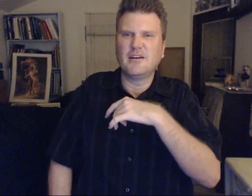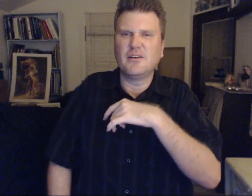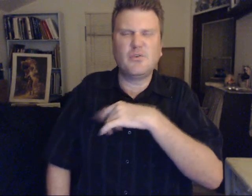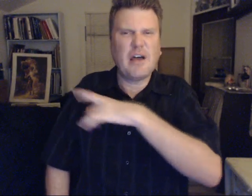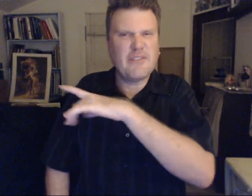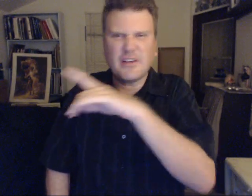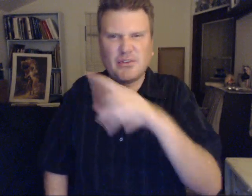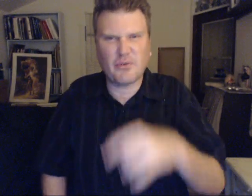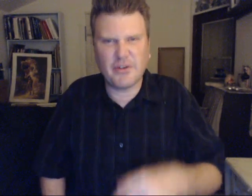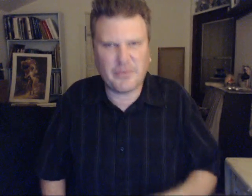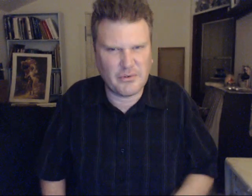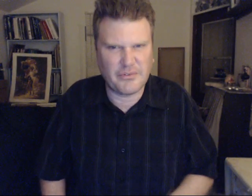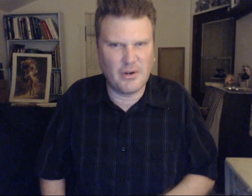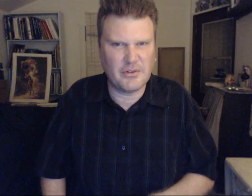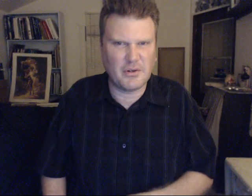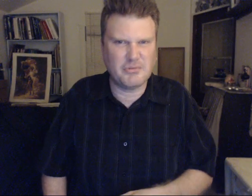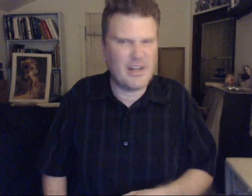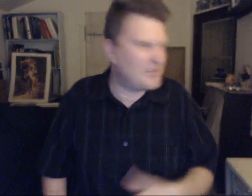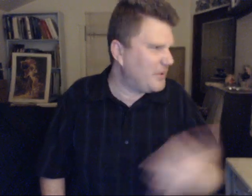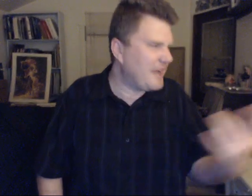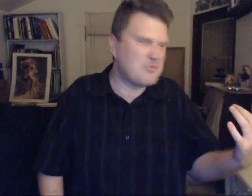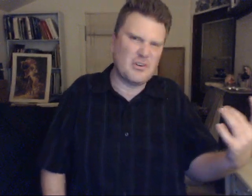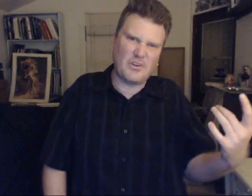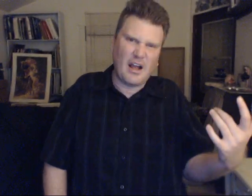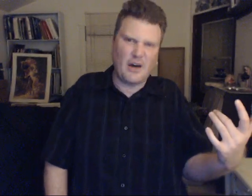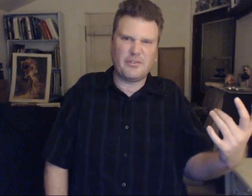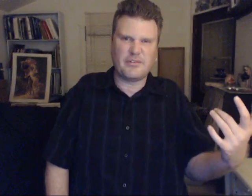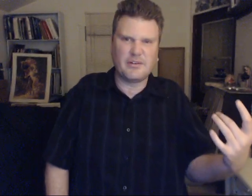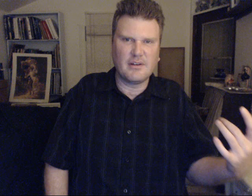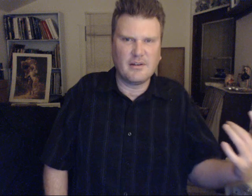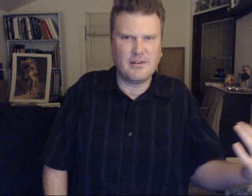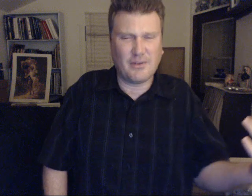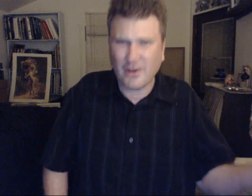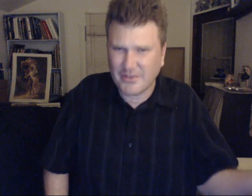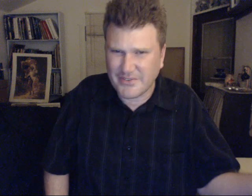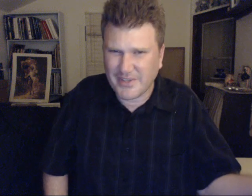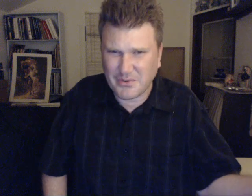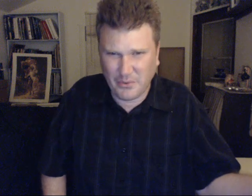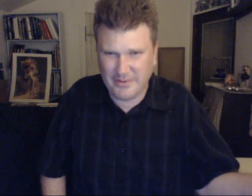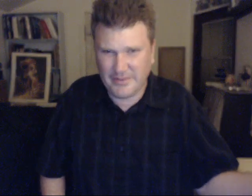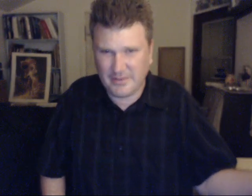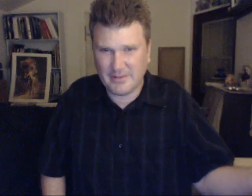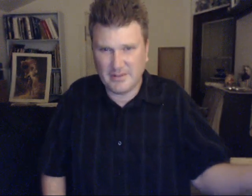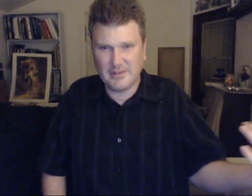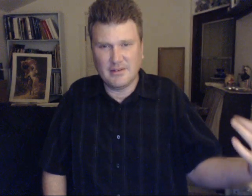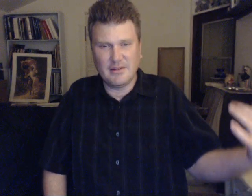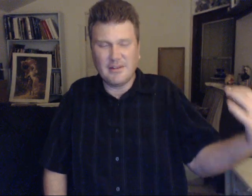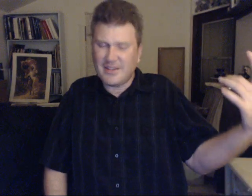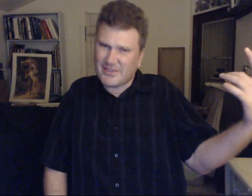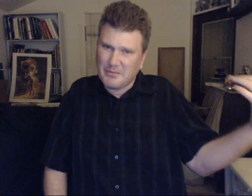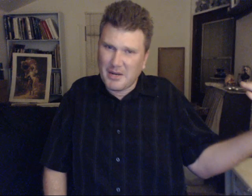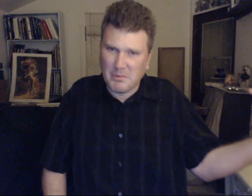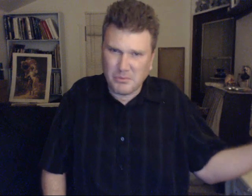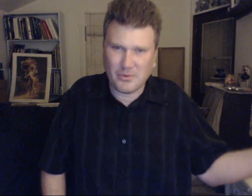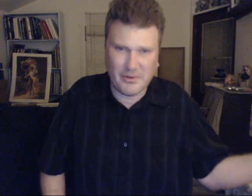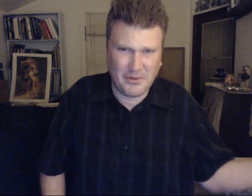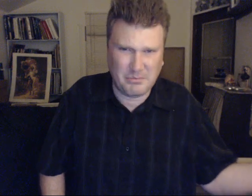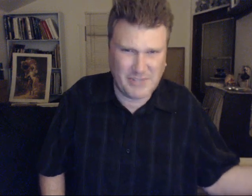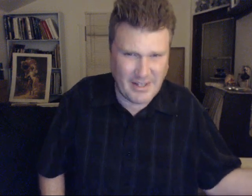You have extraterrestrials. All on your planet. You have them in your house. Extraterrestrials. They're called. Insectoids. Yes. They might have been born. On your planet.